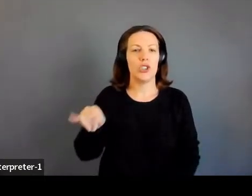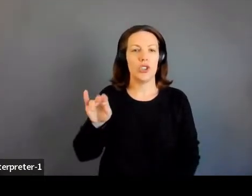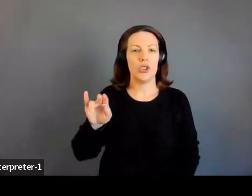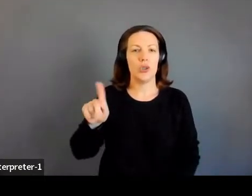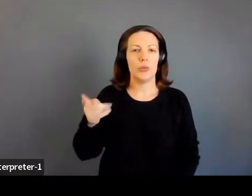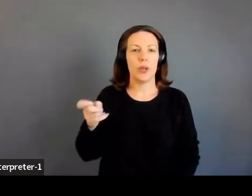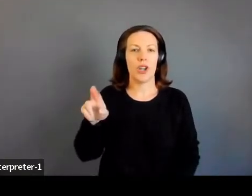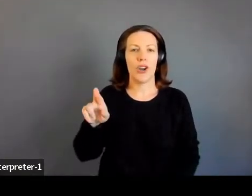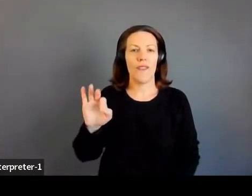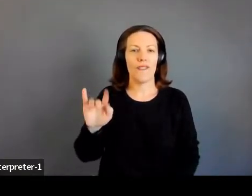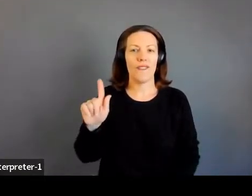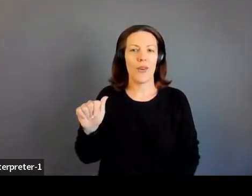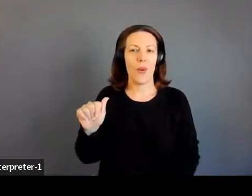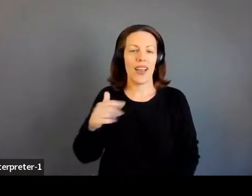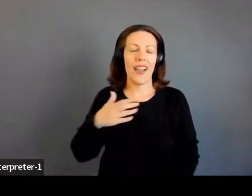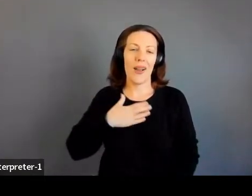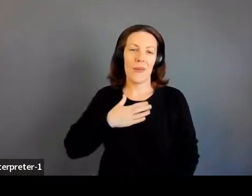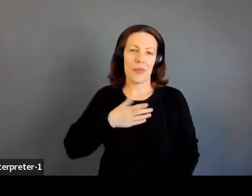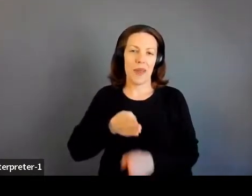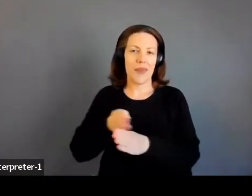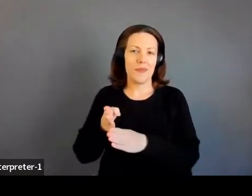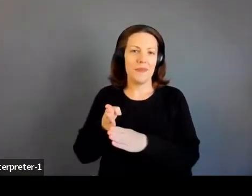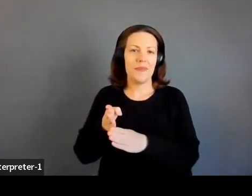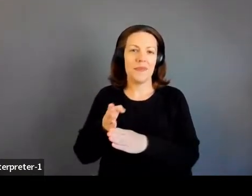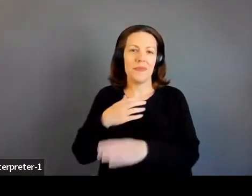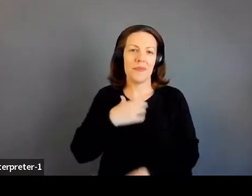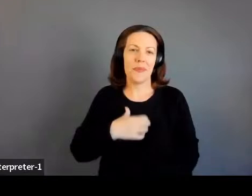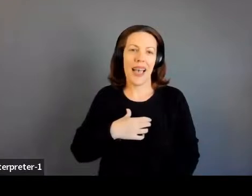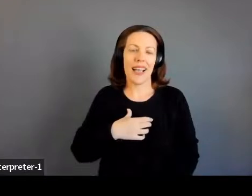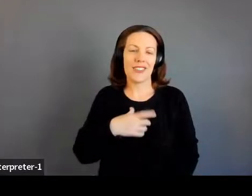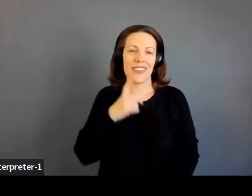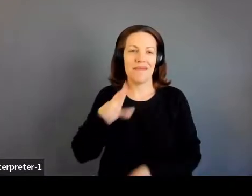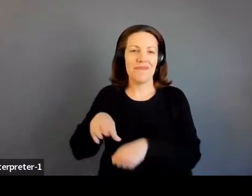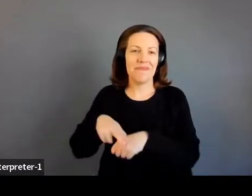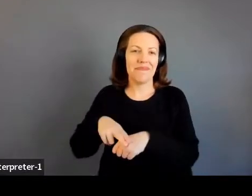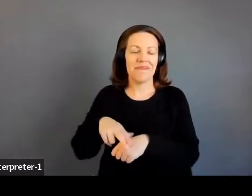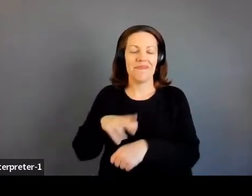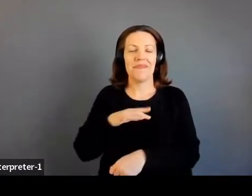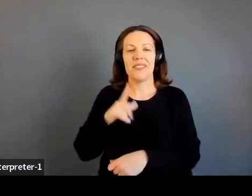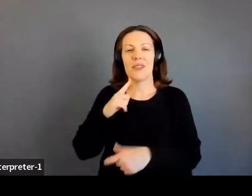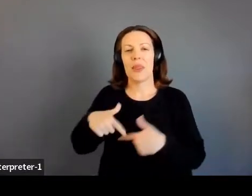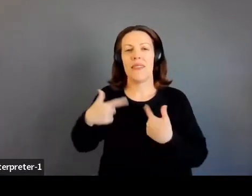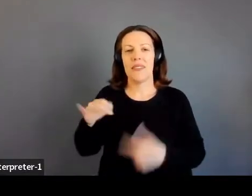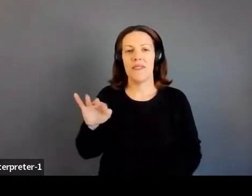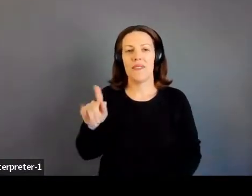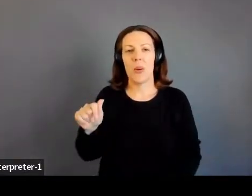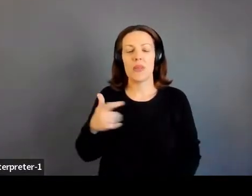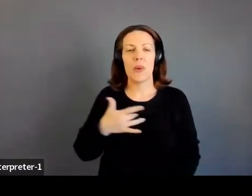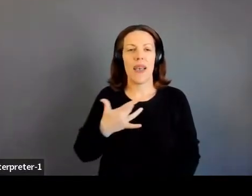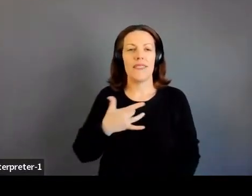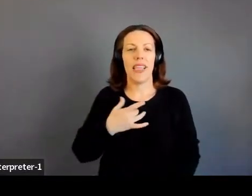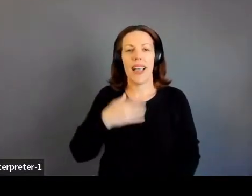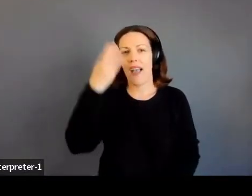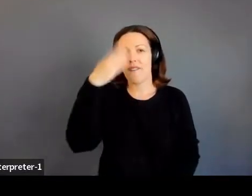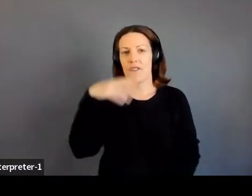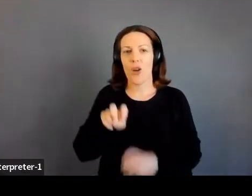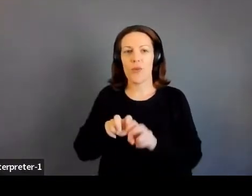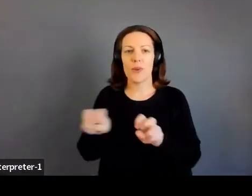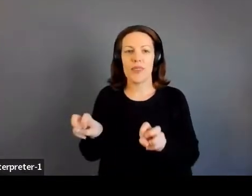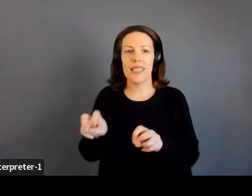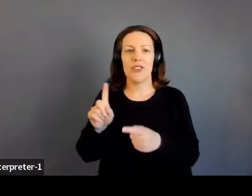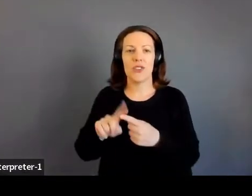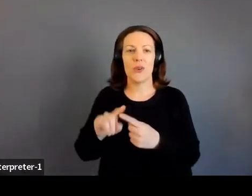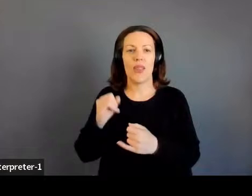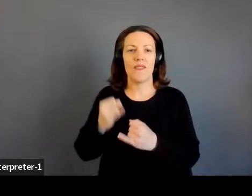on brand for someone with my particular passions in life. And I like to say that I had front row seats to the final frontier because